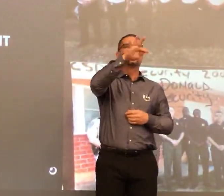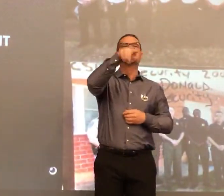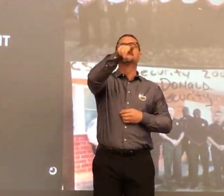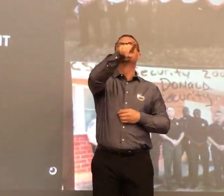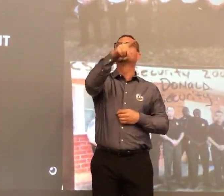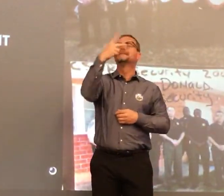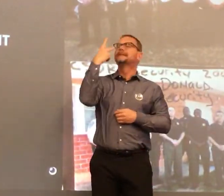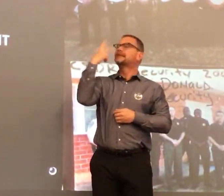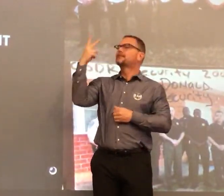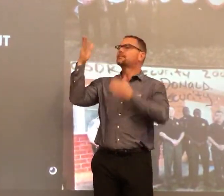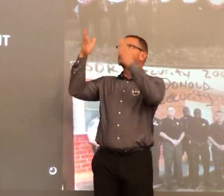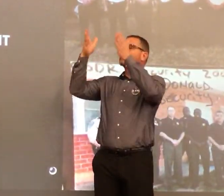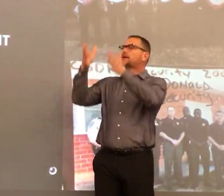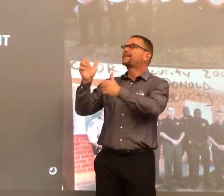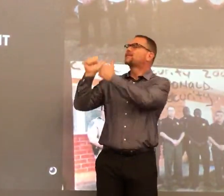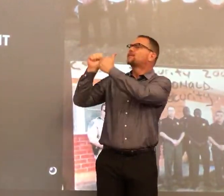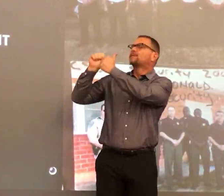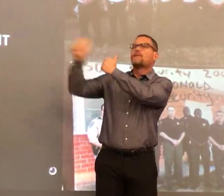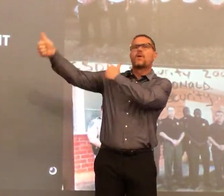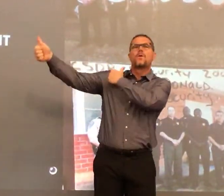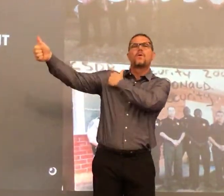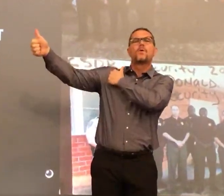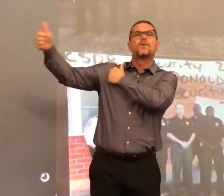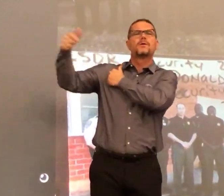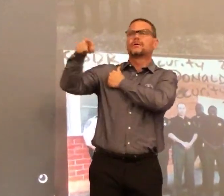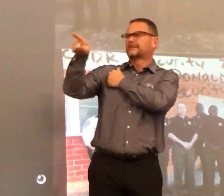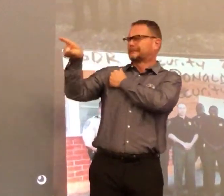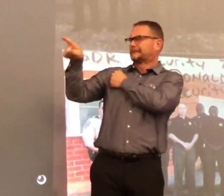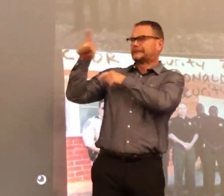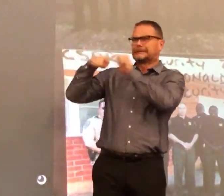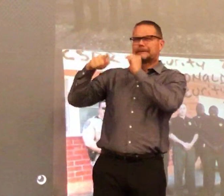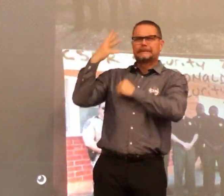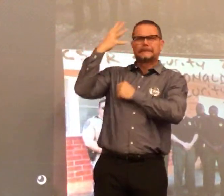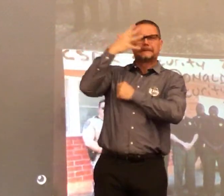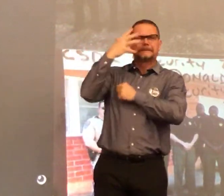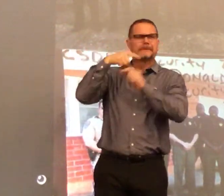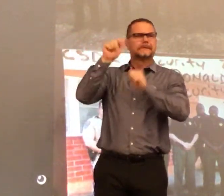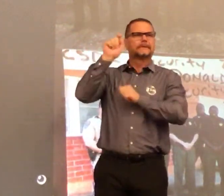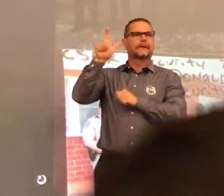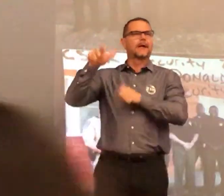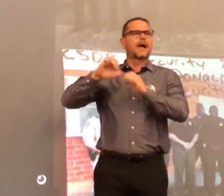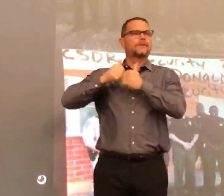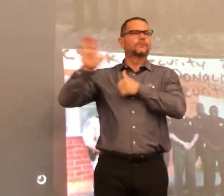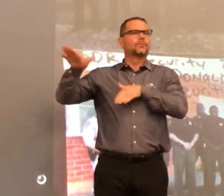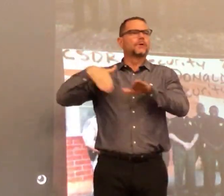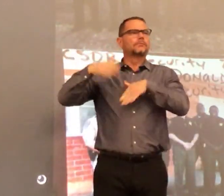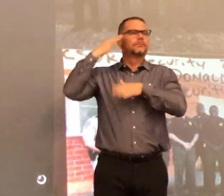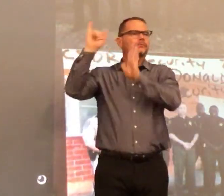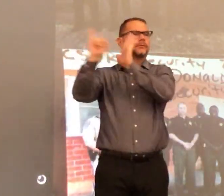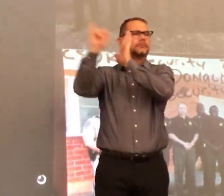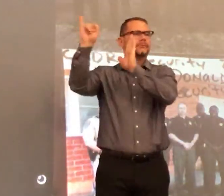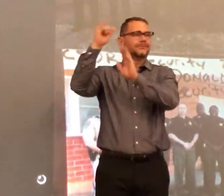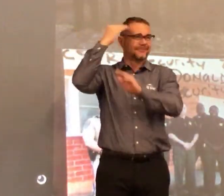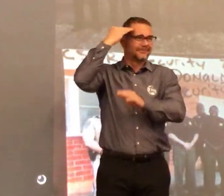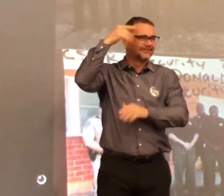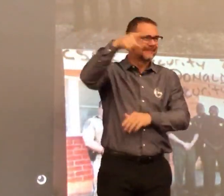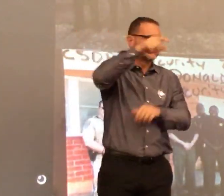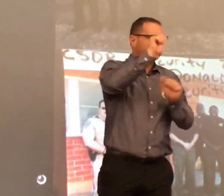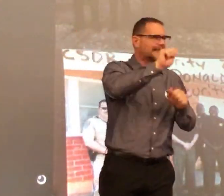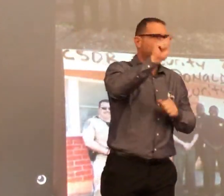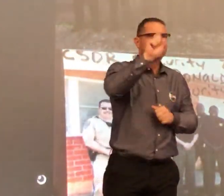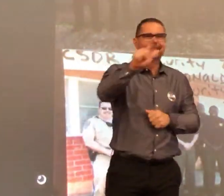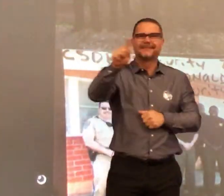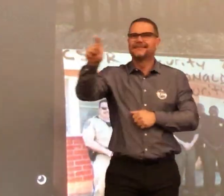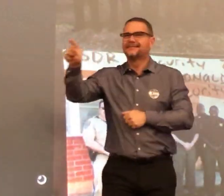Now, just wanted to mention, you know, if you were to see someone from a distance, can't really make out who they are, but you can